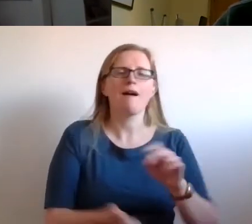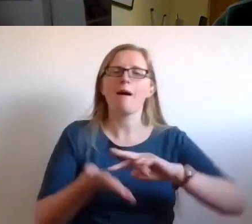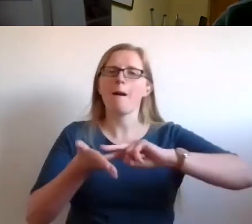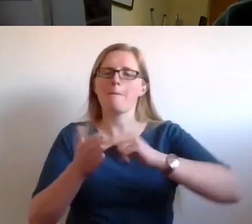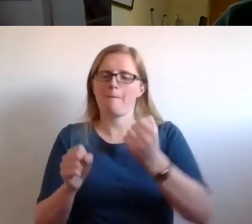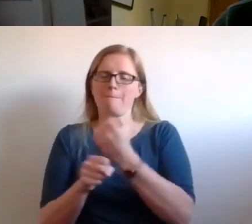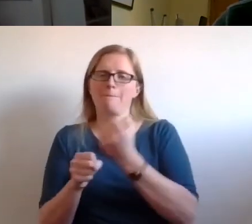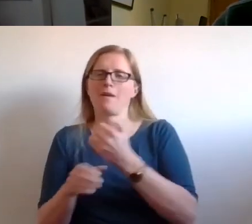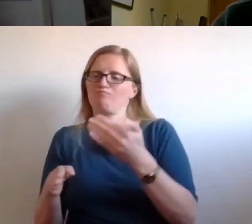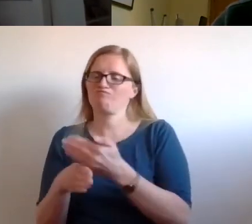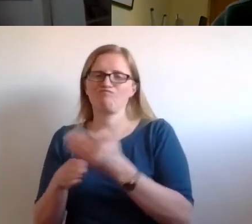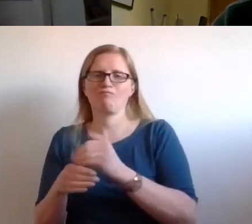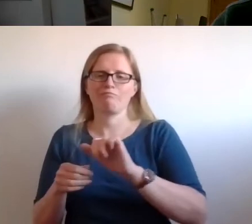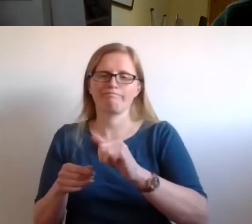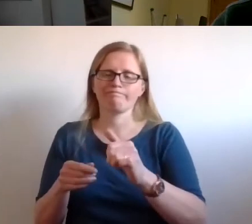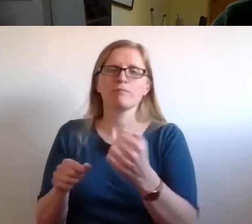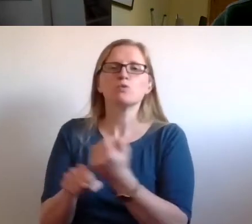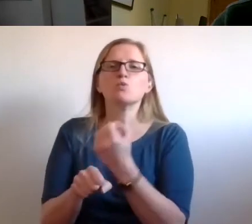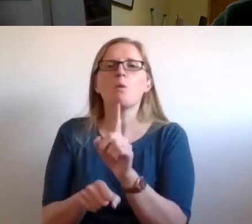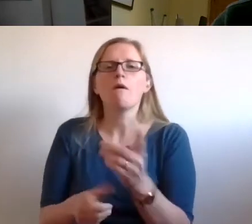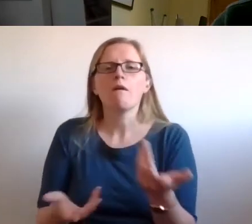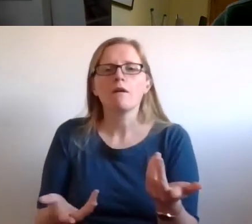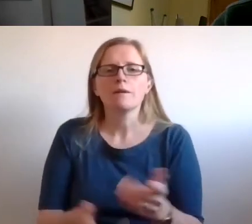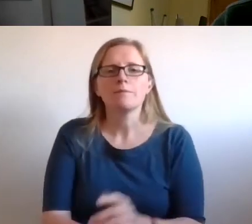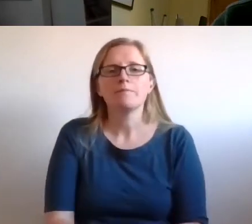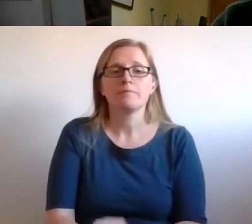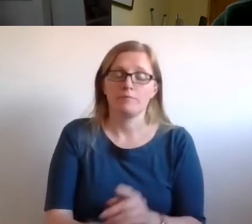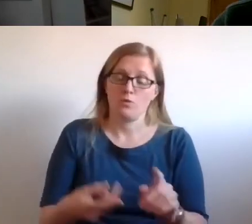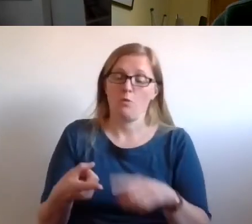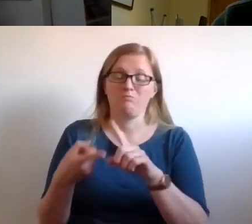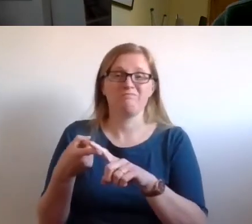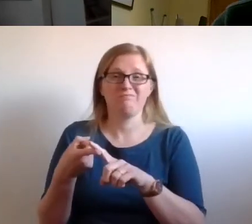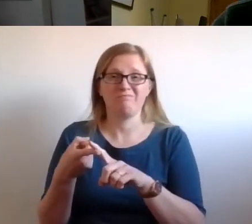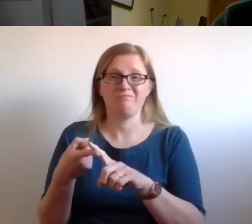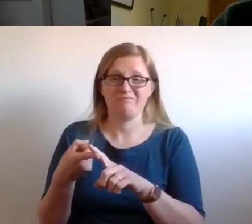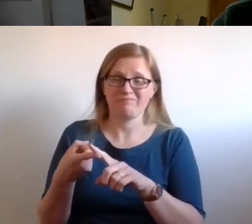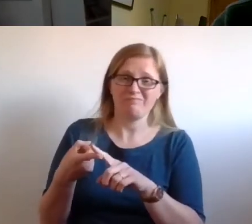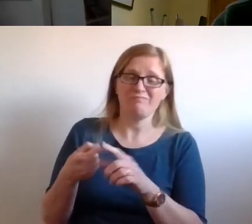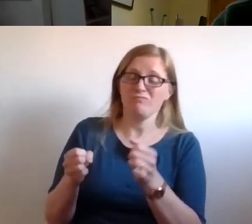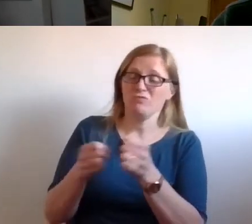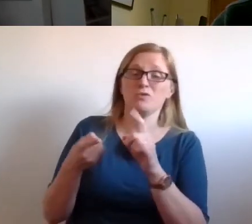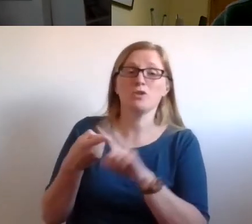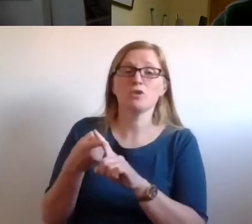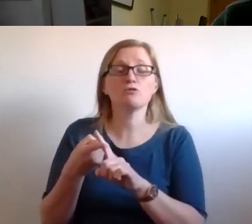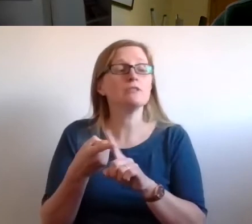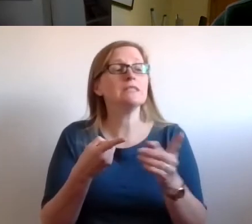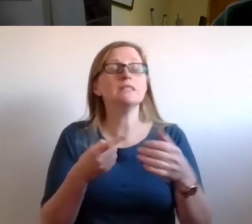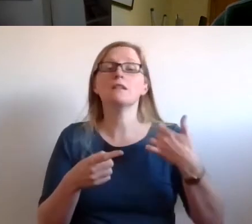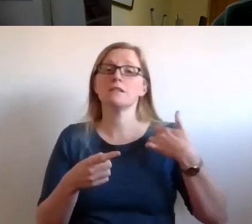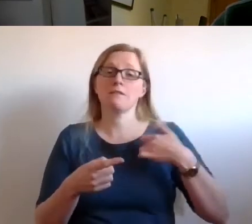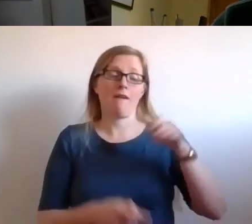And that included things like, there should be a compensation scheme for survivors. There should be